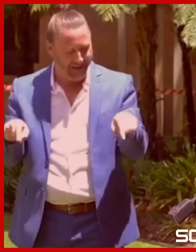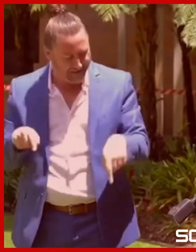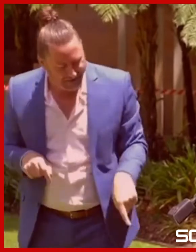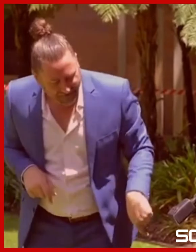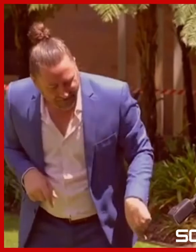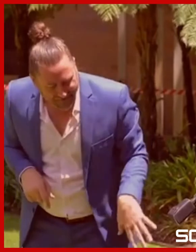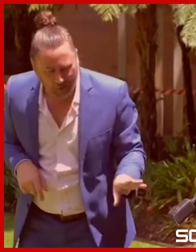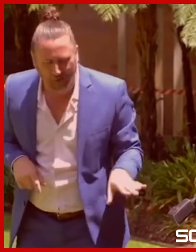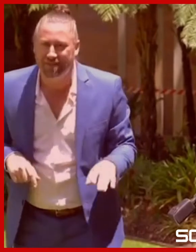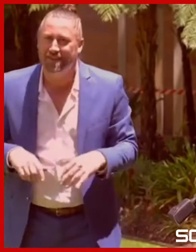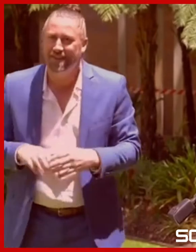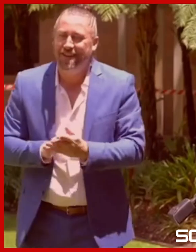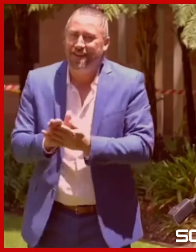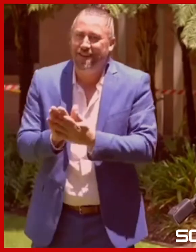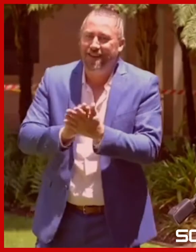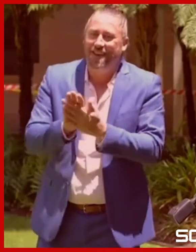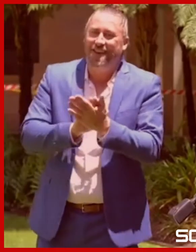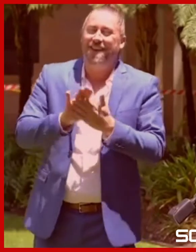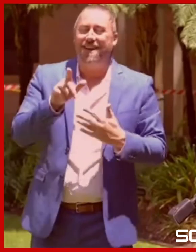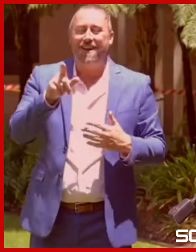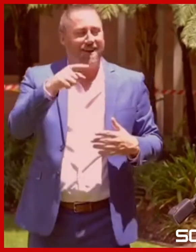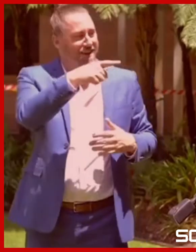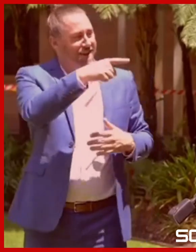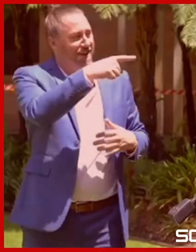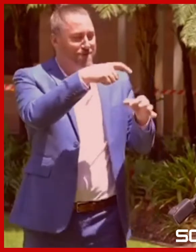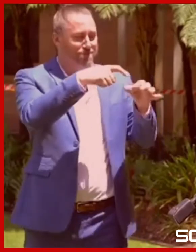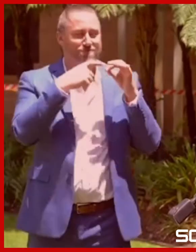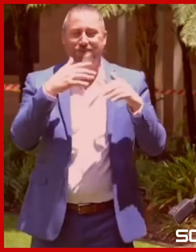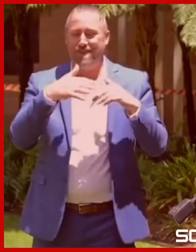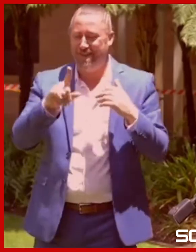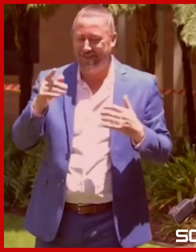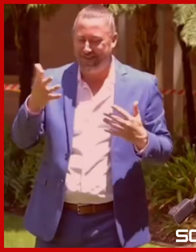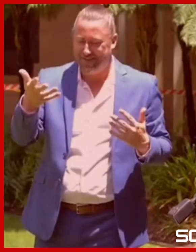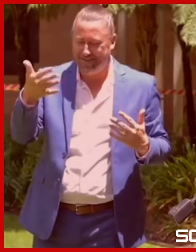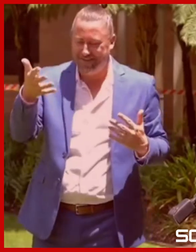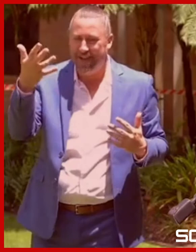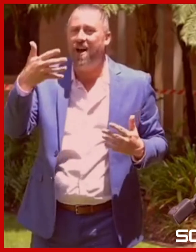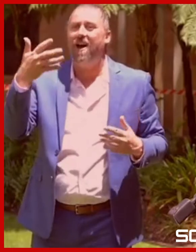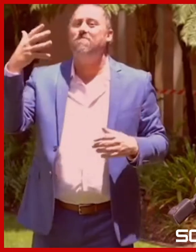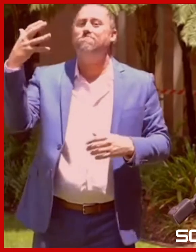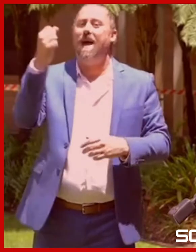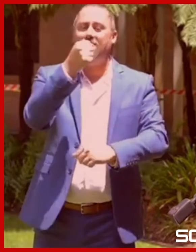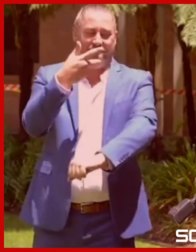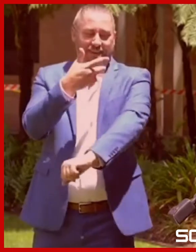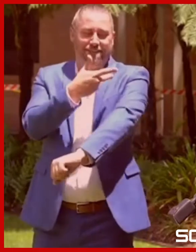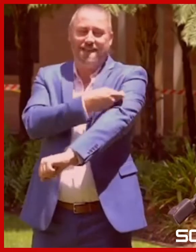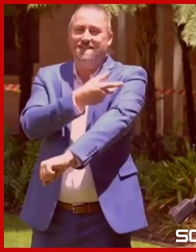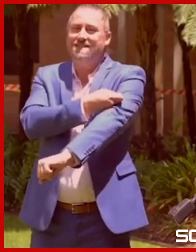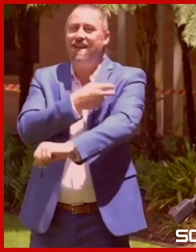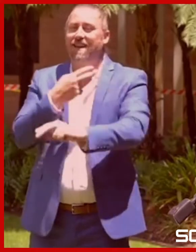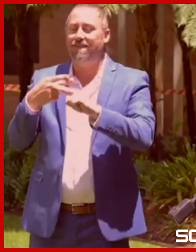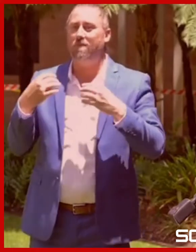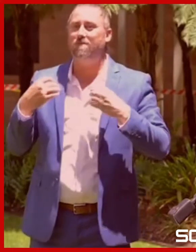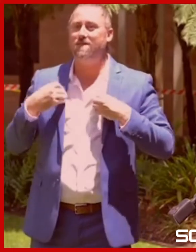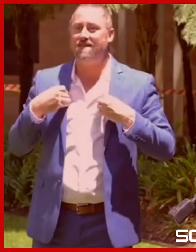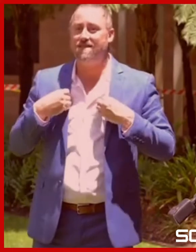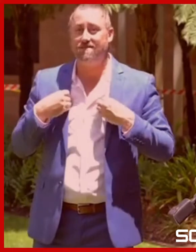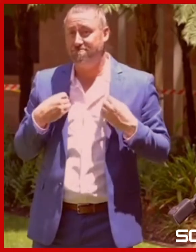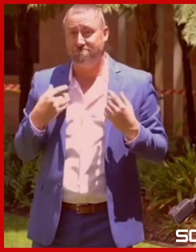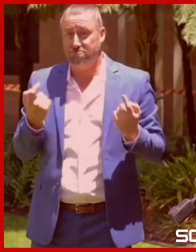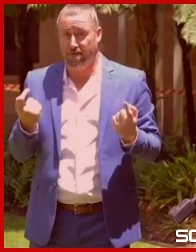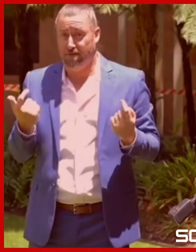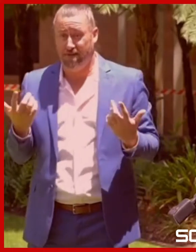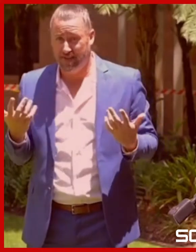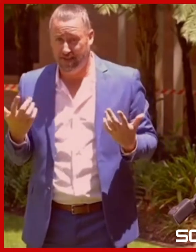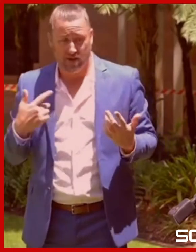So the question the issue about the mandatory vaccination on businesses the message is clear and I